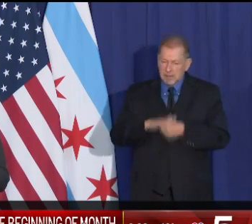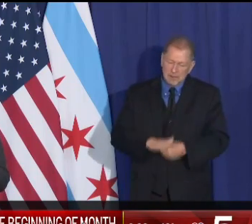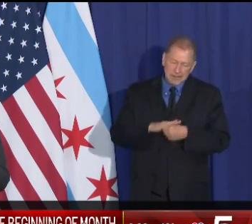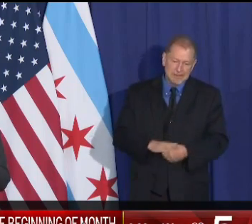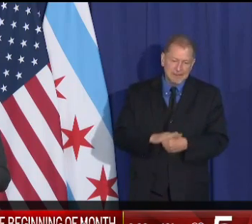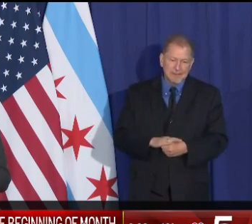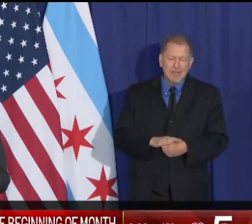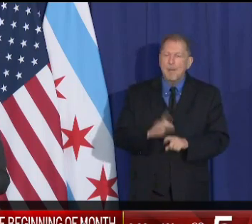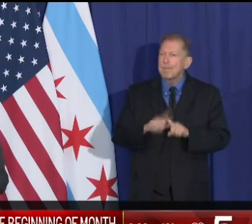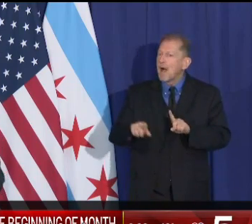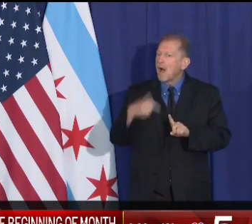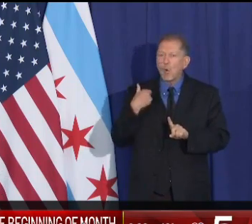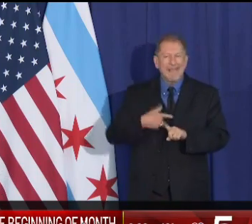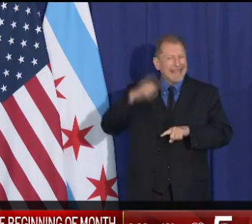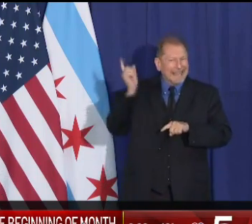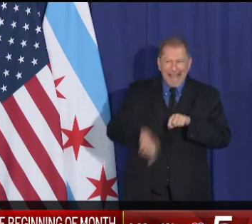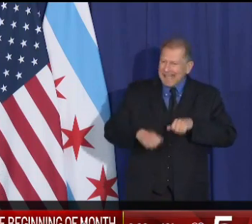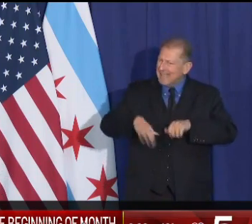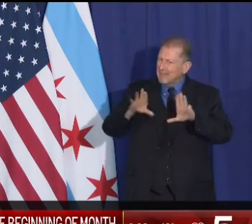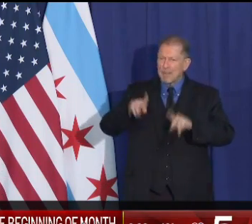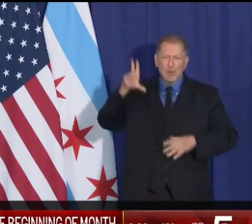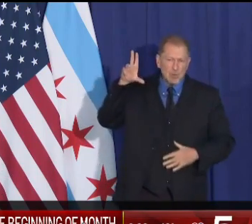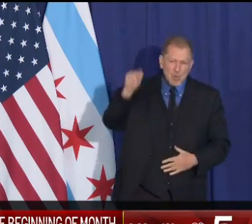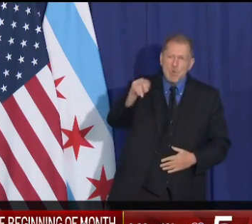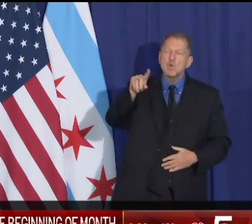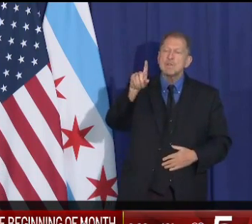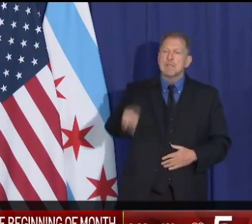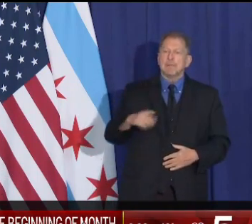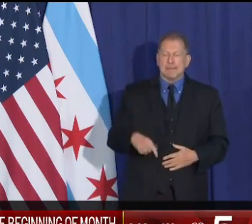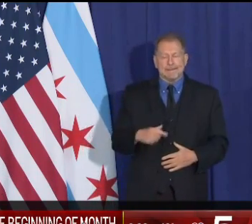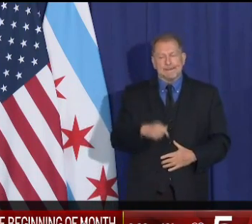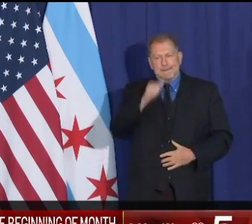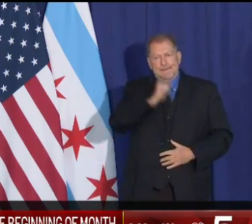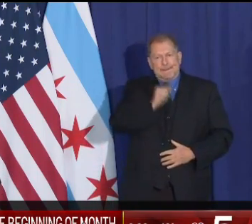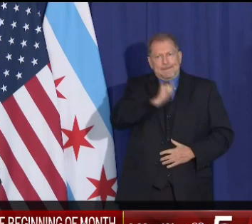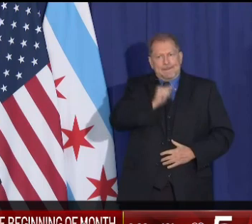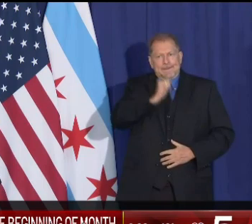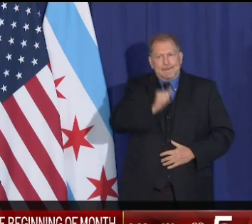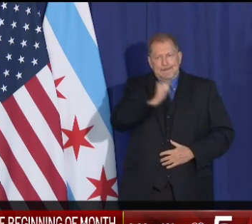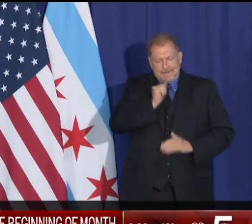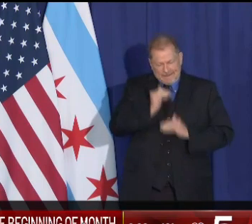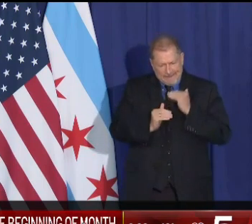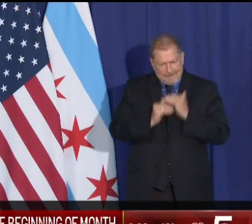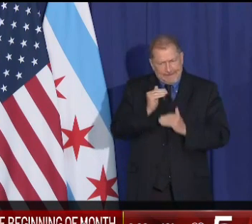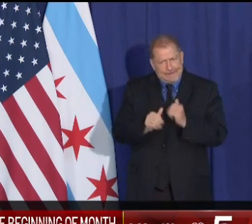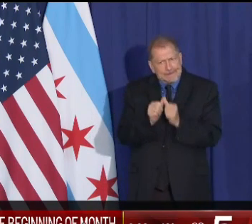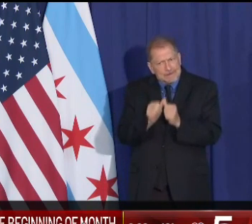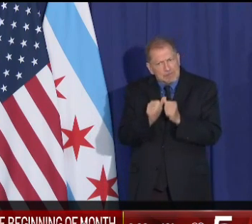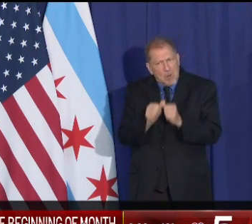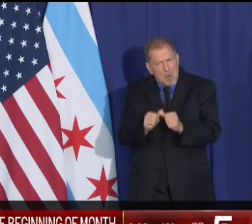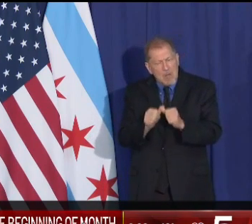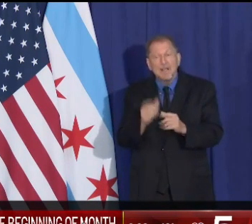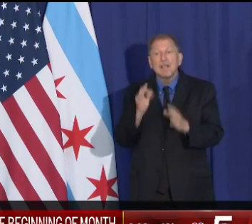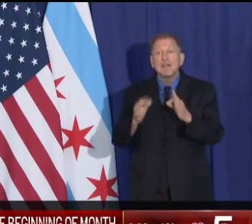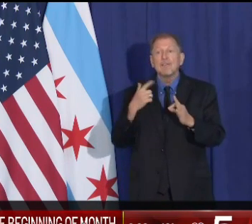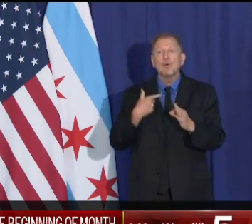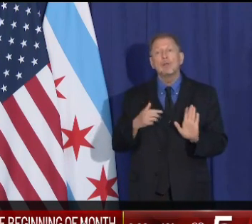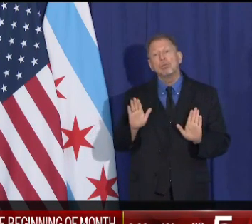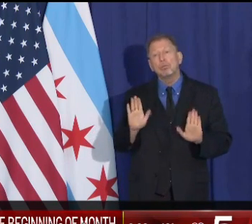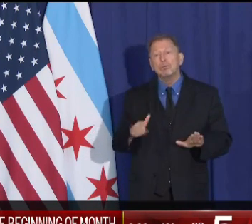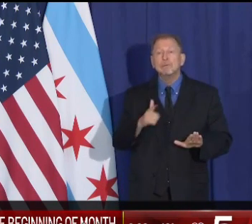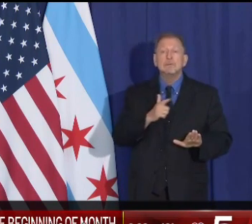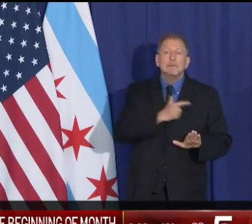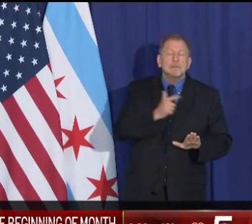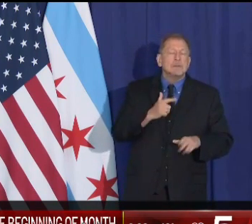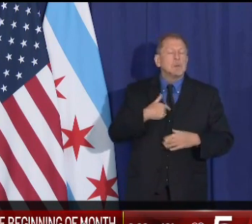to be diligent and push aside the COVID fatigue. When we let our guard down, if